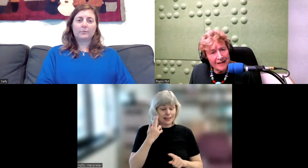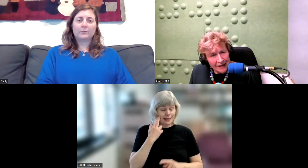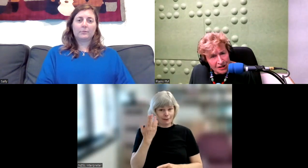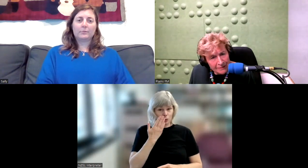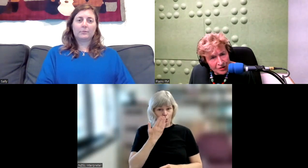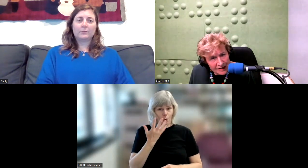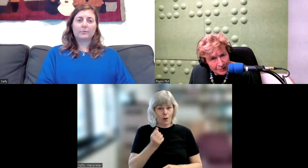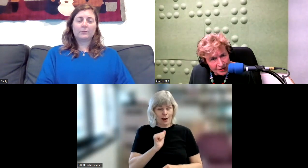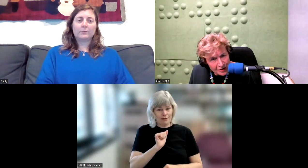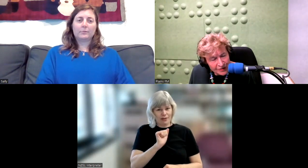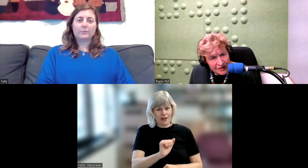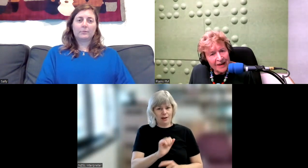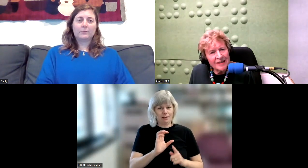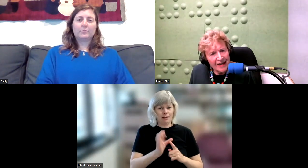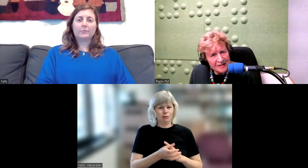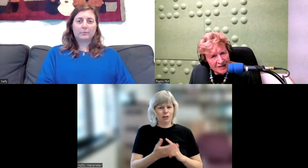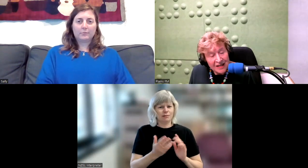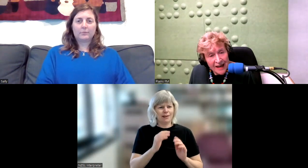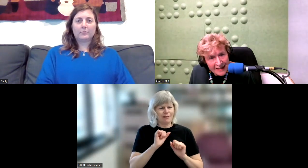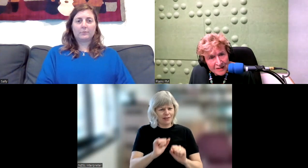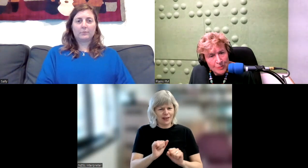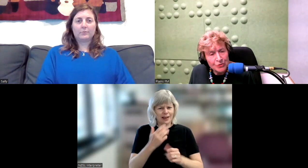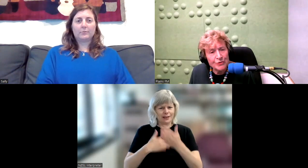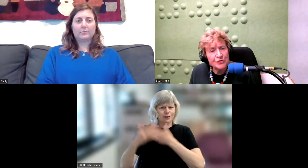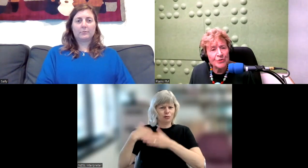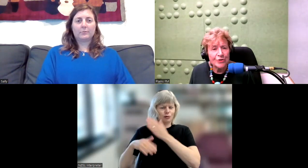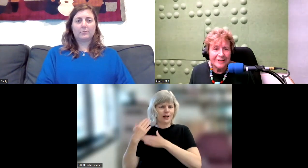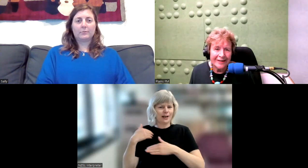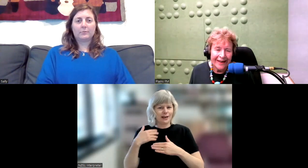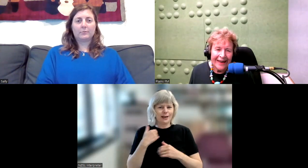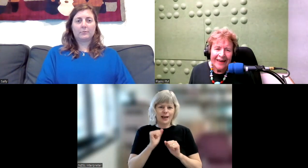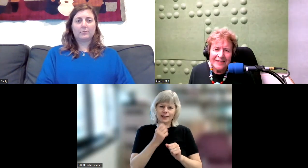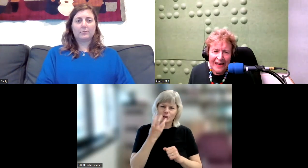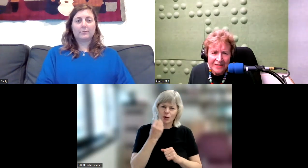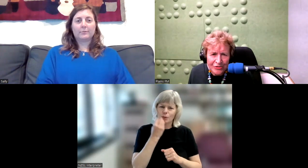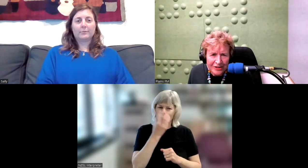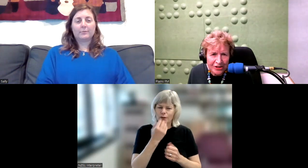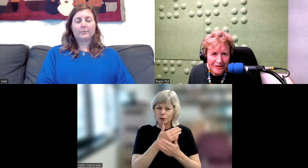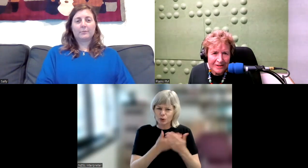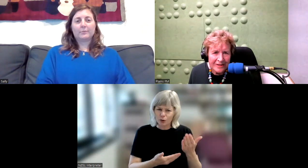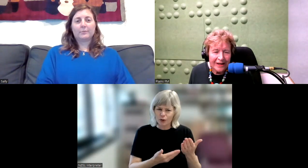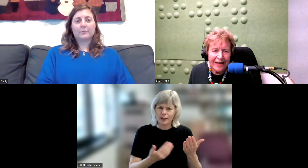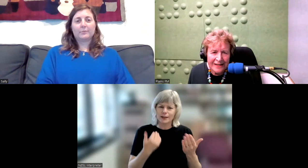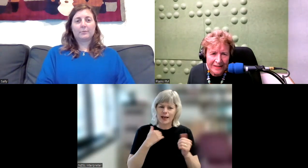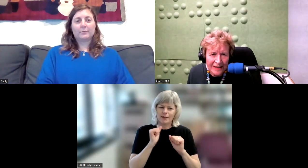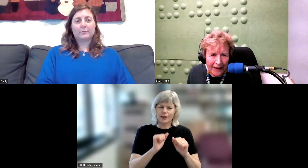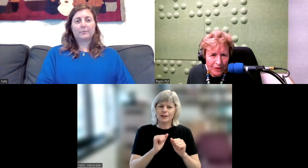analogy I'm trying to produce. It has its, it has its beautiful stories. It has its traditions. It has its language.